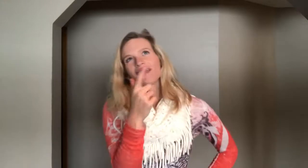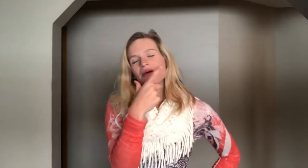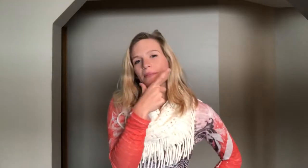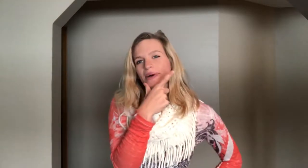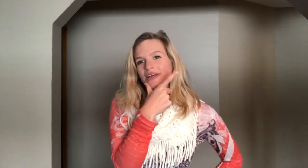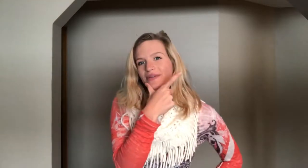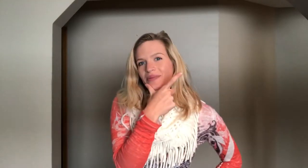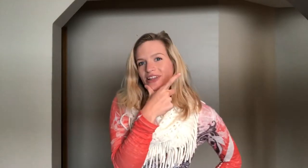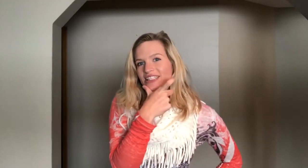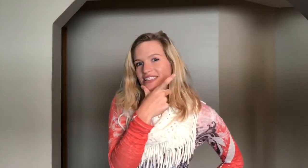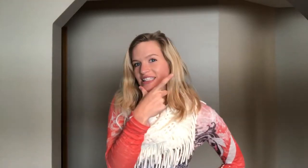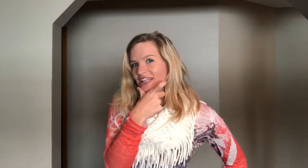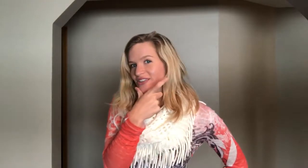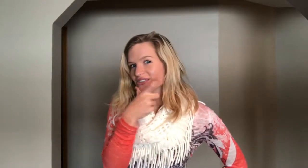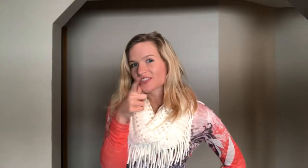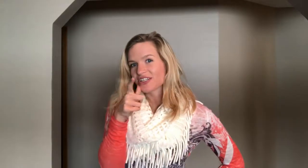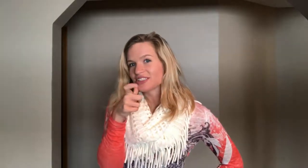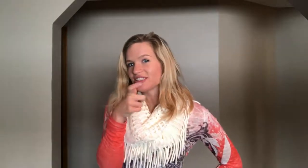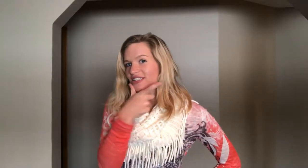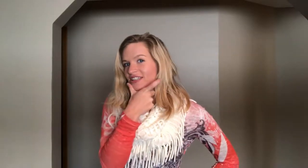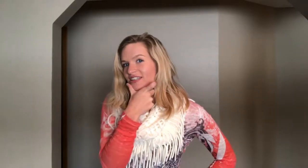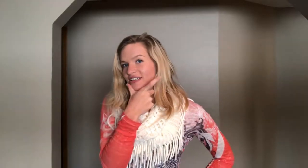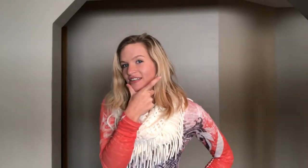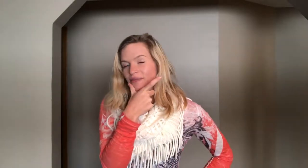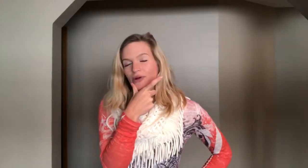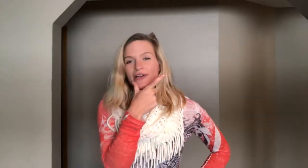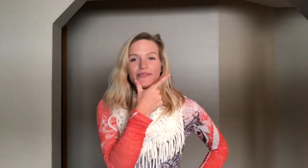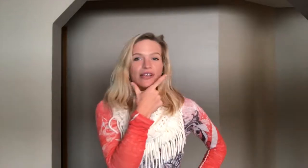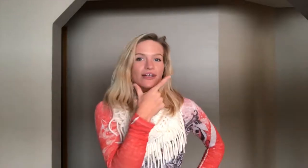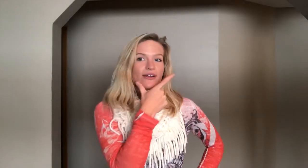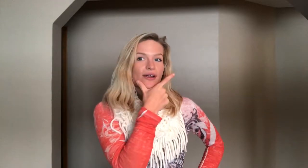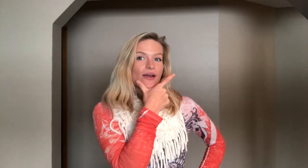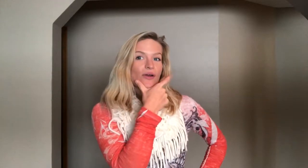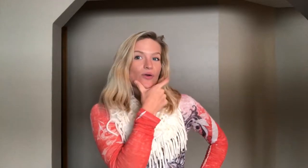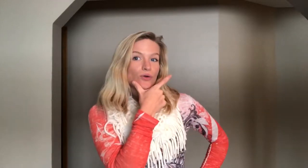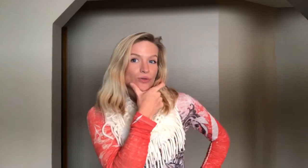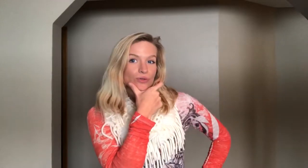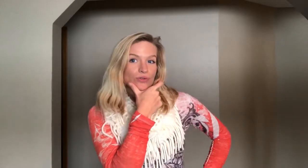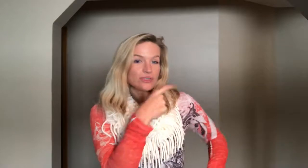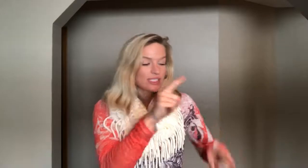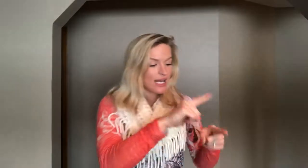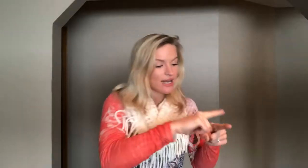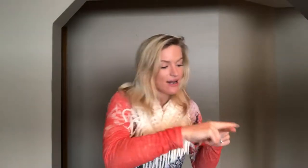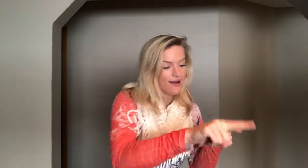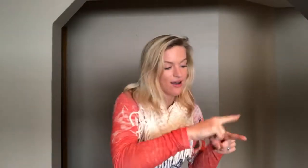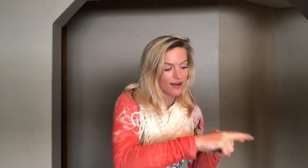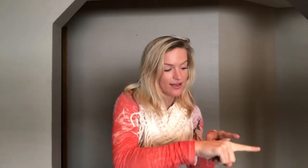But you put this and then you scrunch your pointer finger. Who's naughty.